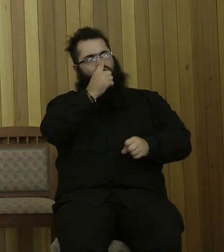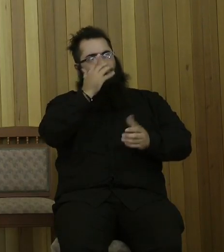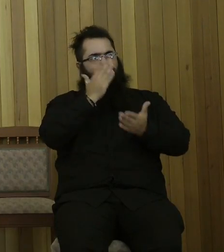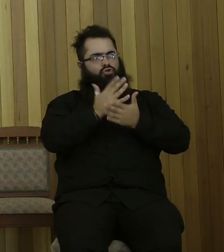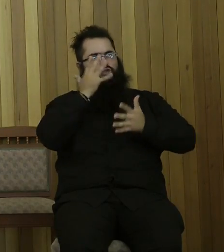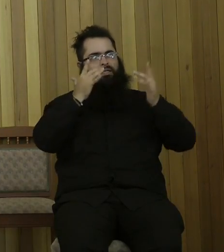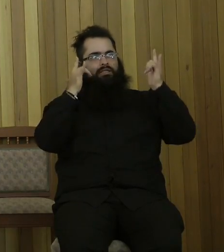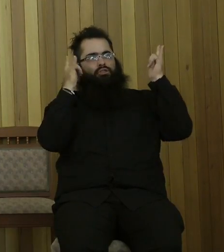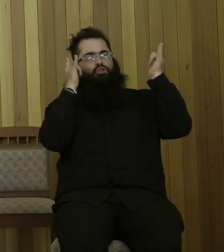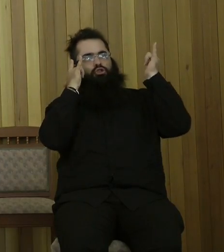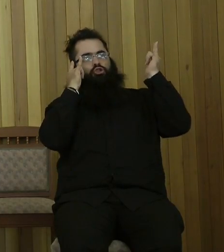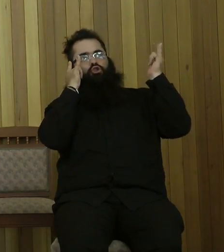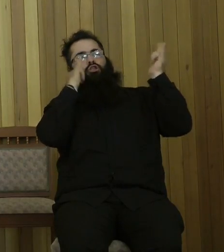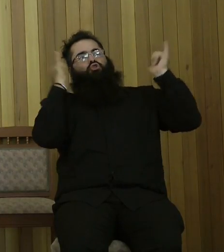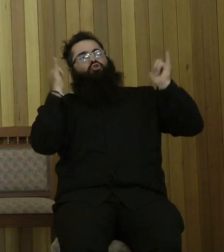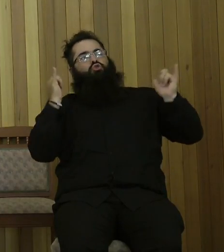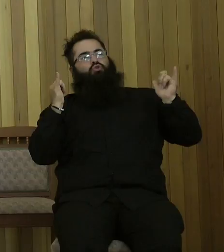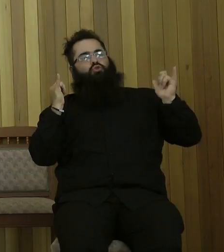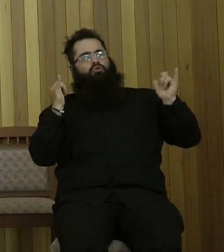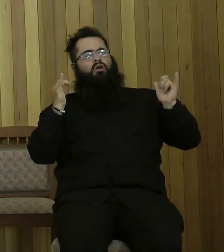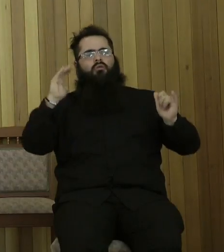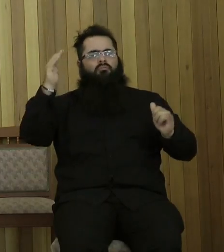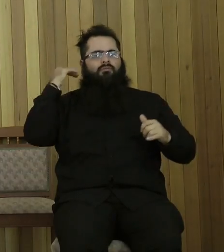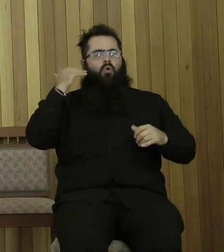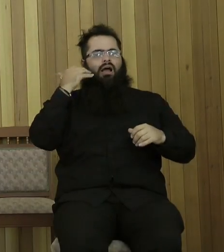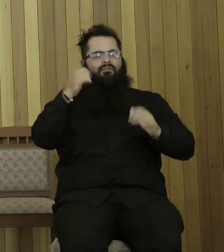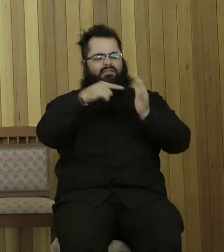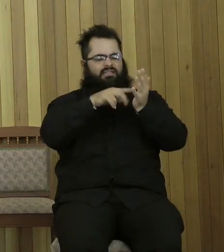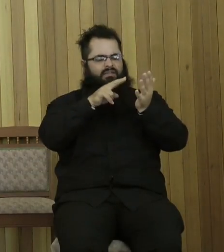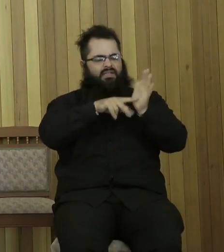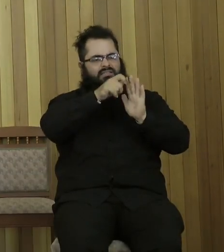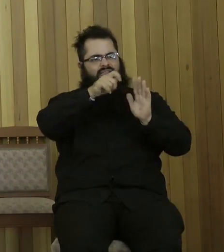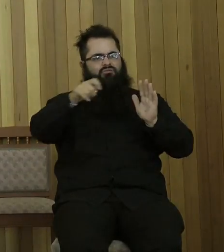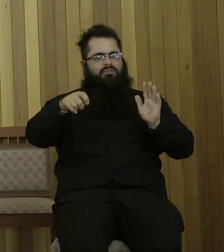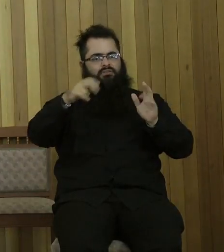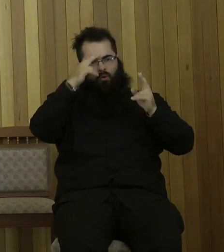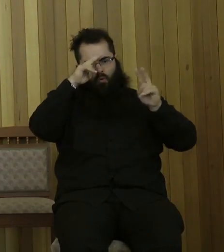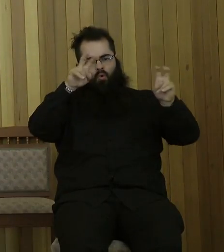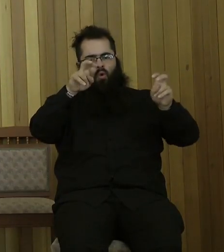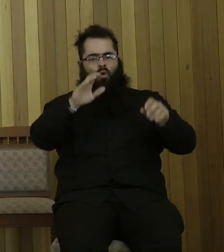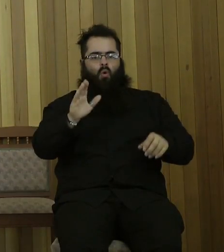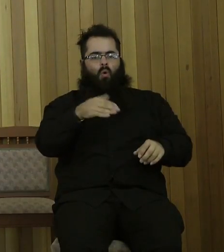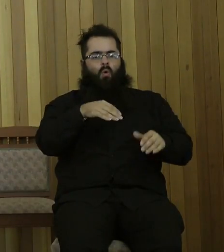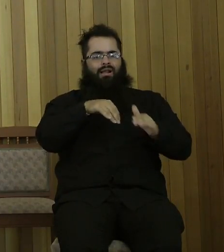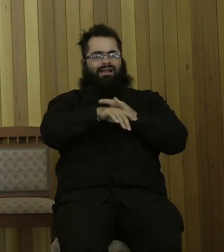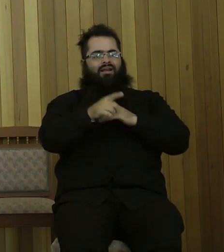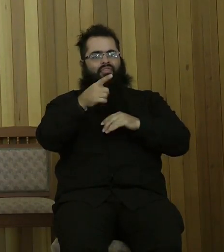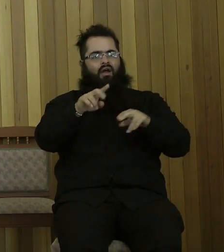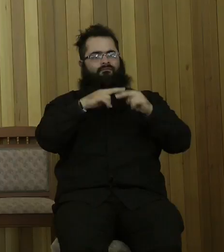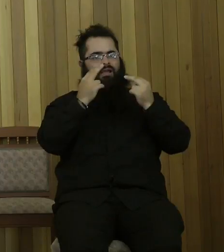And, I don't know, there was a TV series called All in the Family where the wife was constantly saying to her husband, God will get you for that.